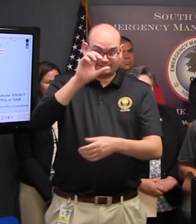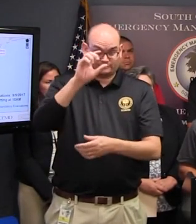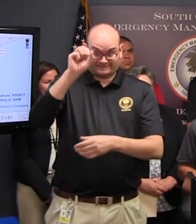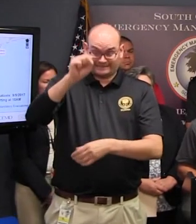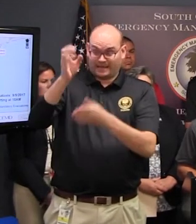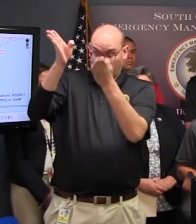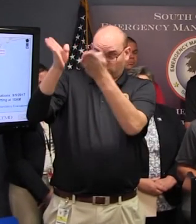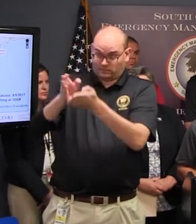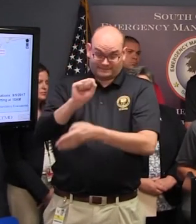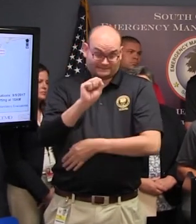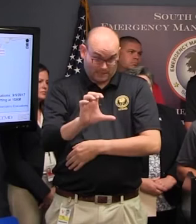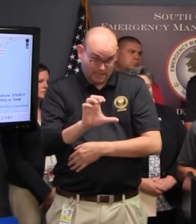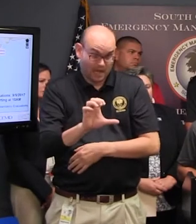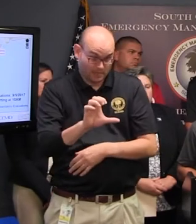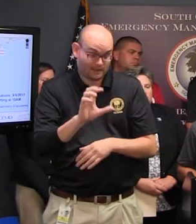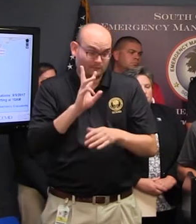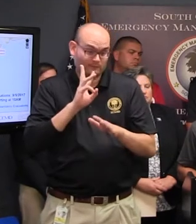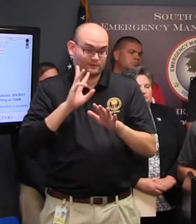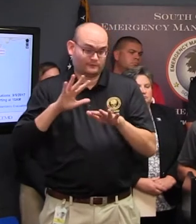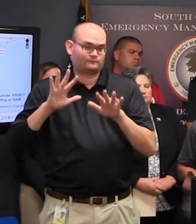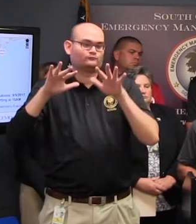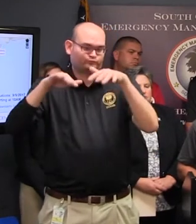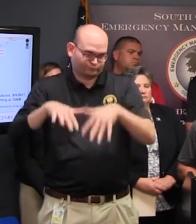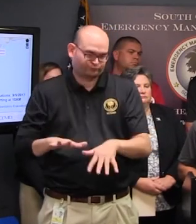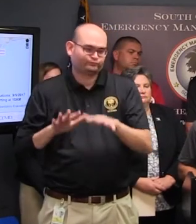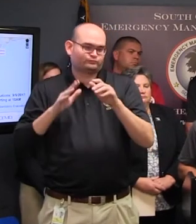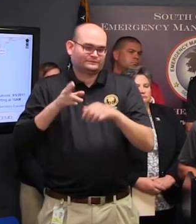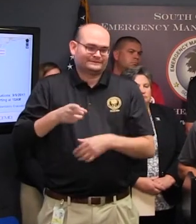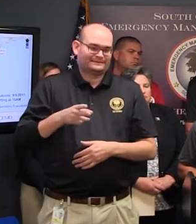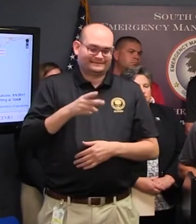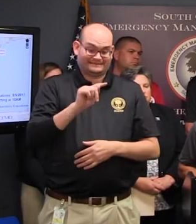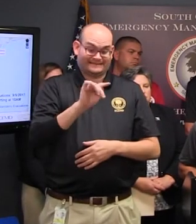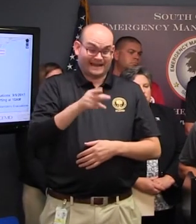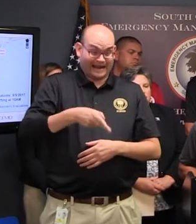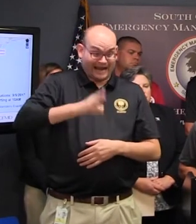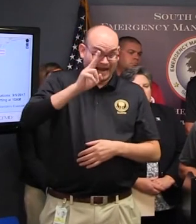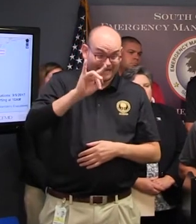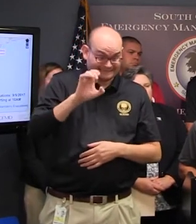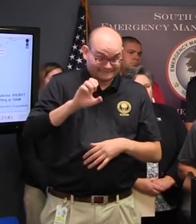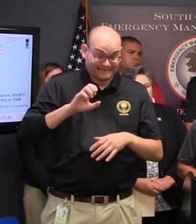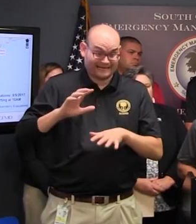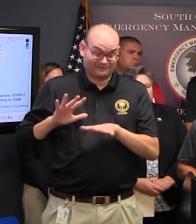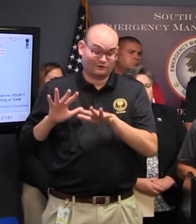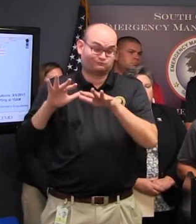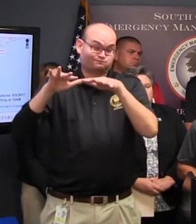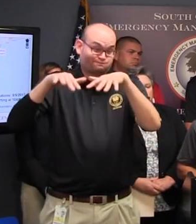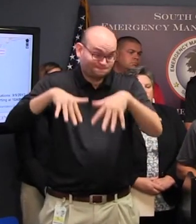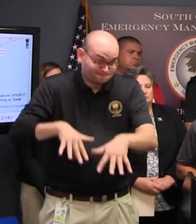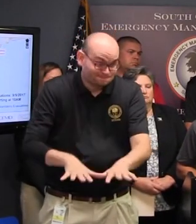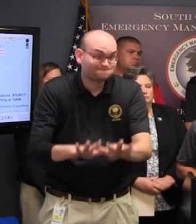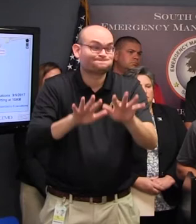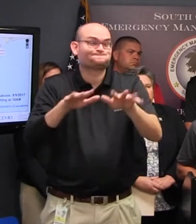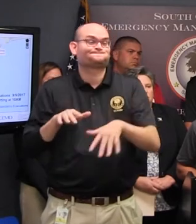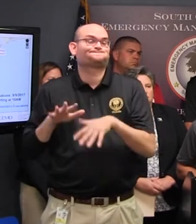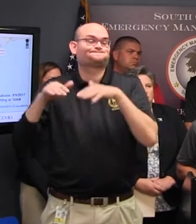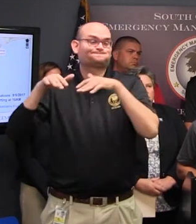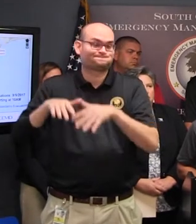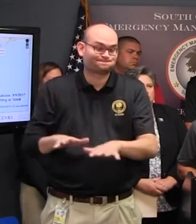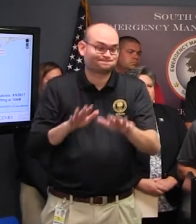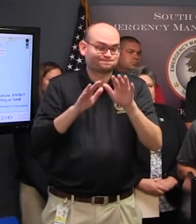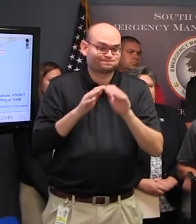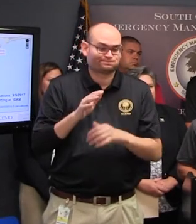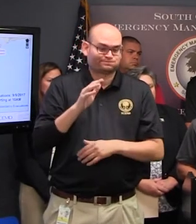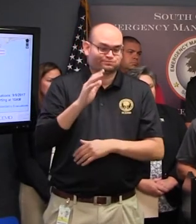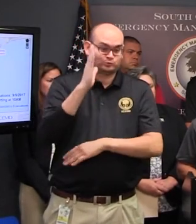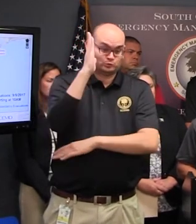during high tide is likely today and again on Sunday with the most significant inundation expected with the high tide around midday on